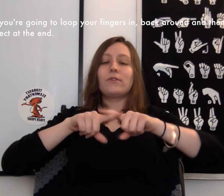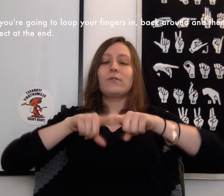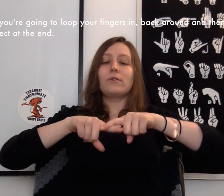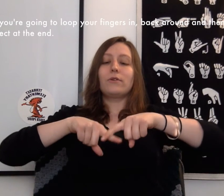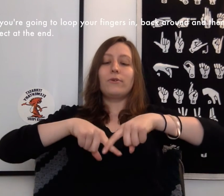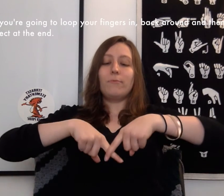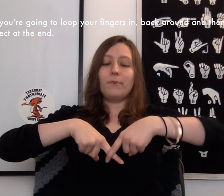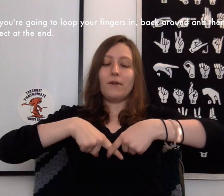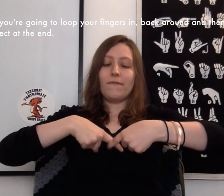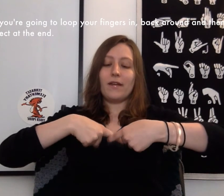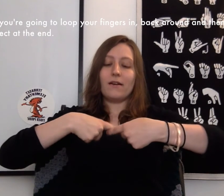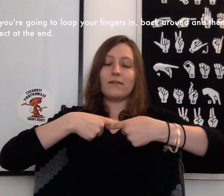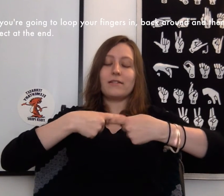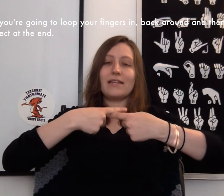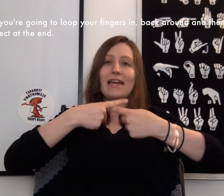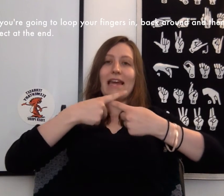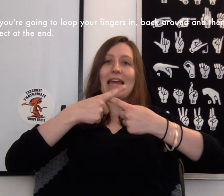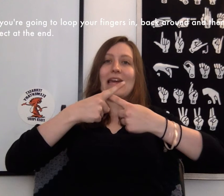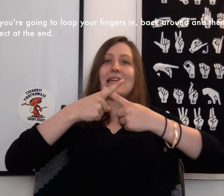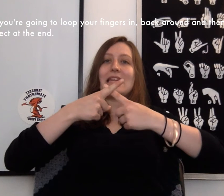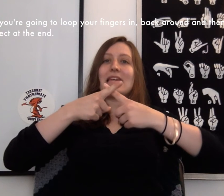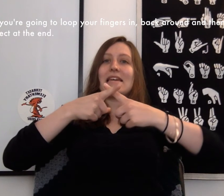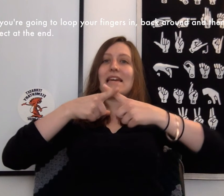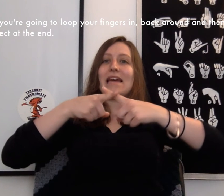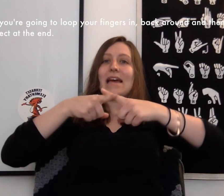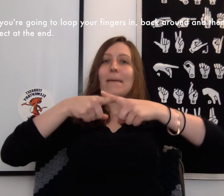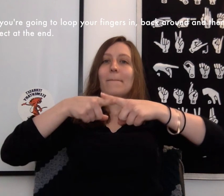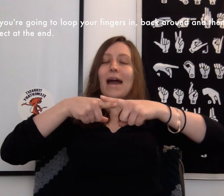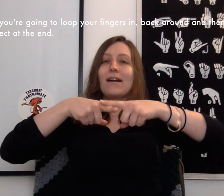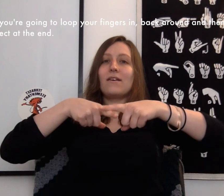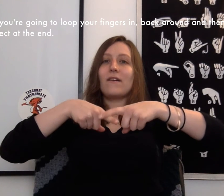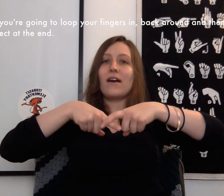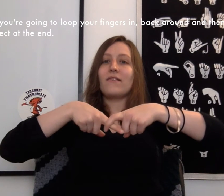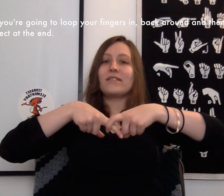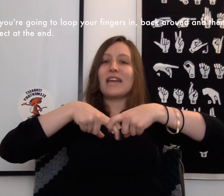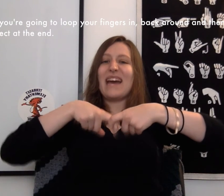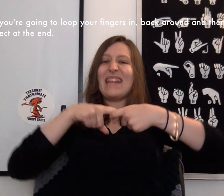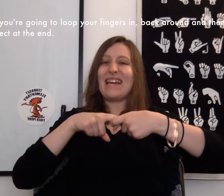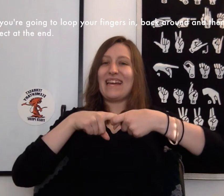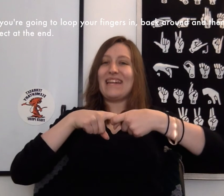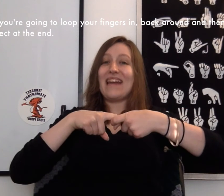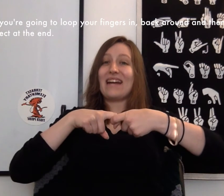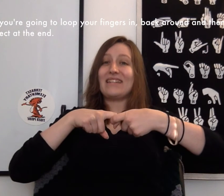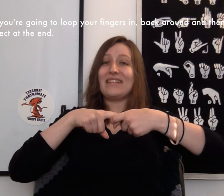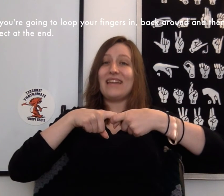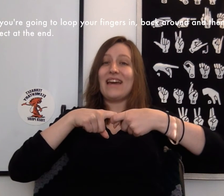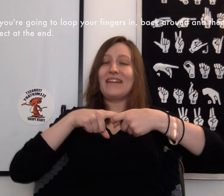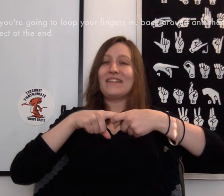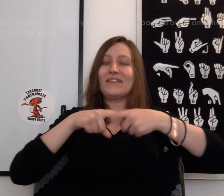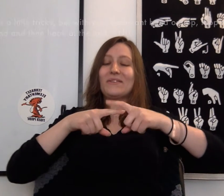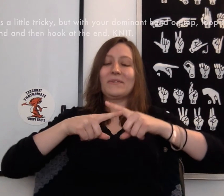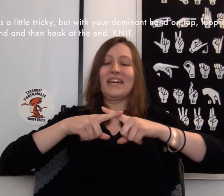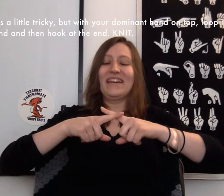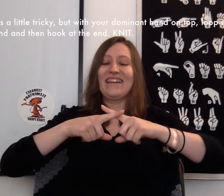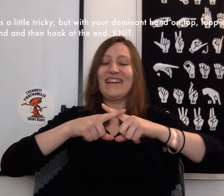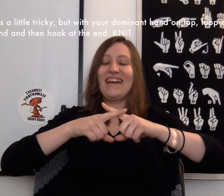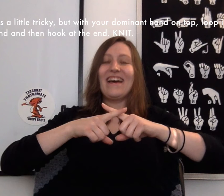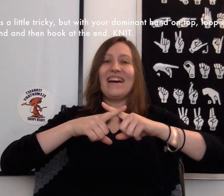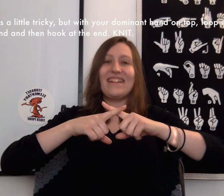to loop your fingers in, back around, and then connect at the end. So it's a